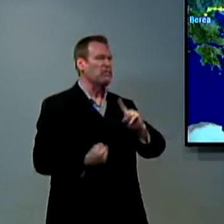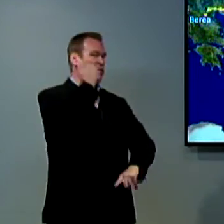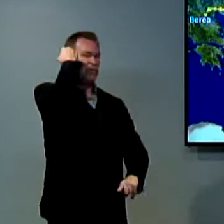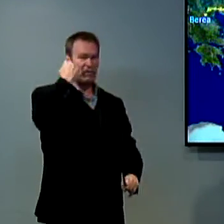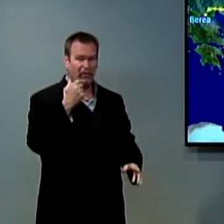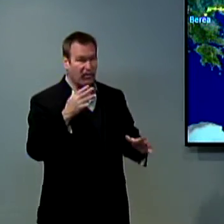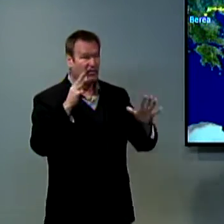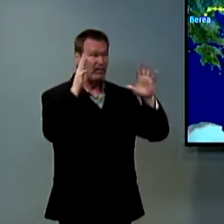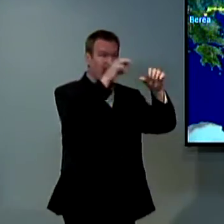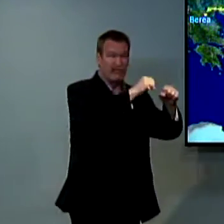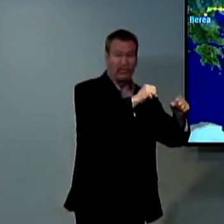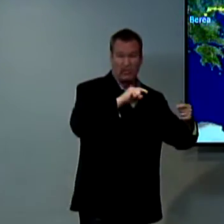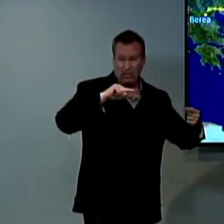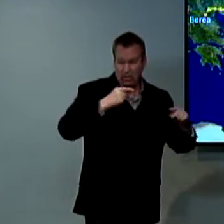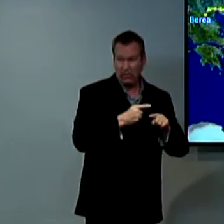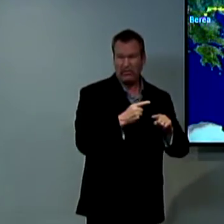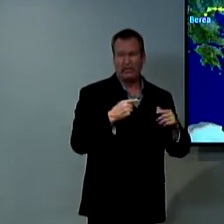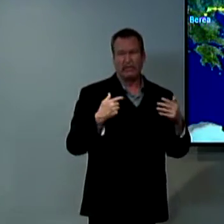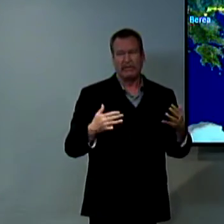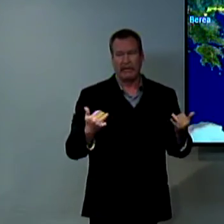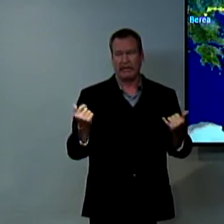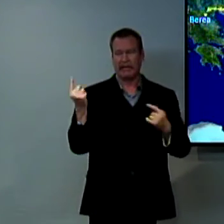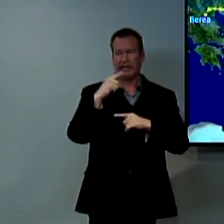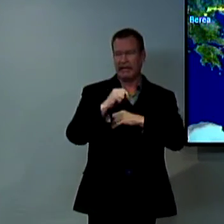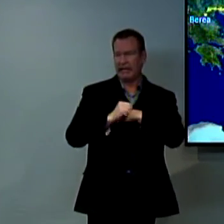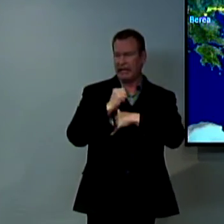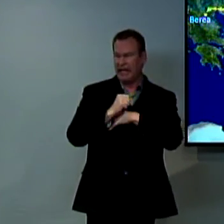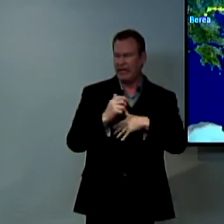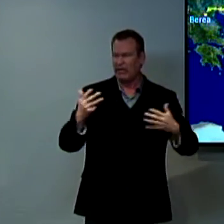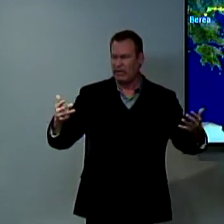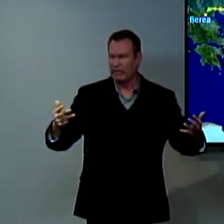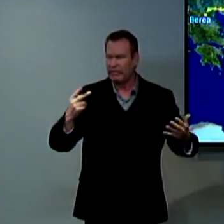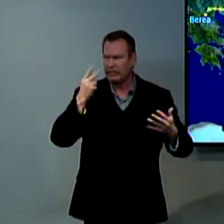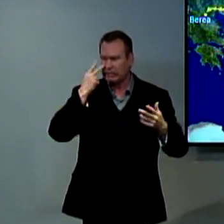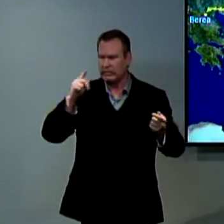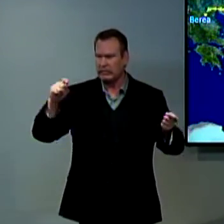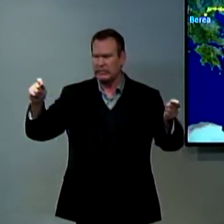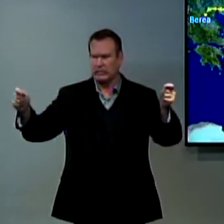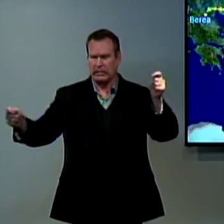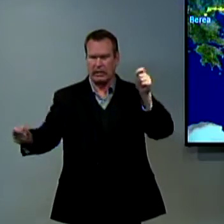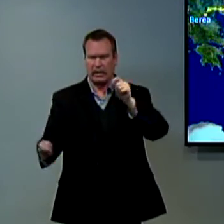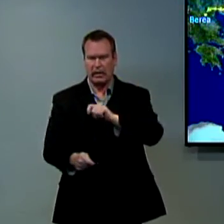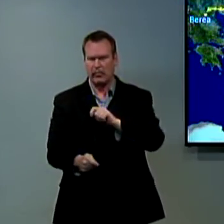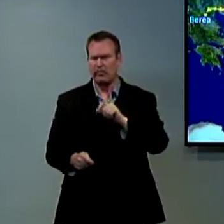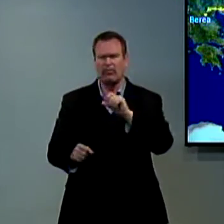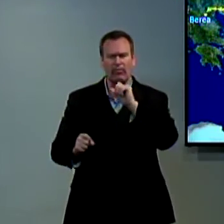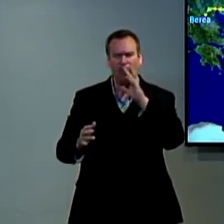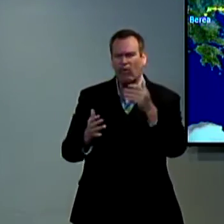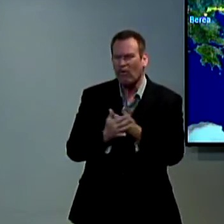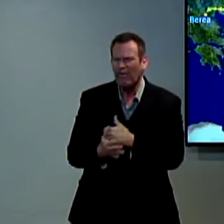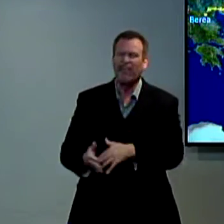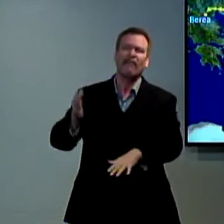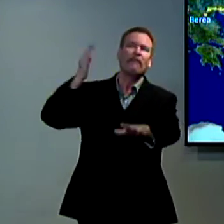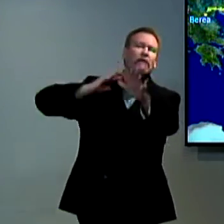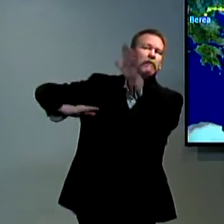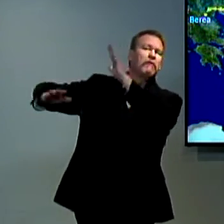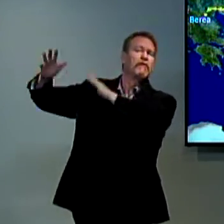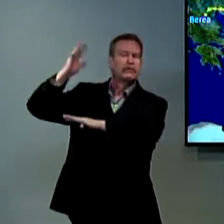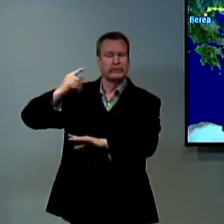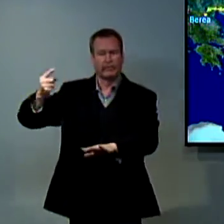throw garbage or try to abuse a person or try to hold a person for doing that to them so we see the change and this is not